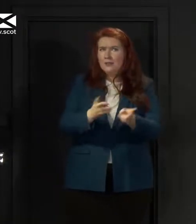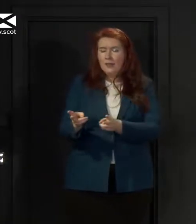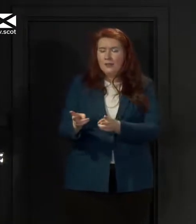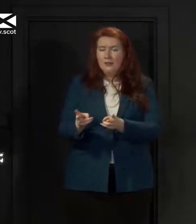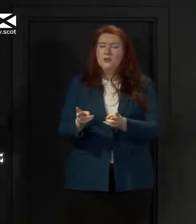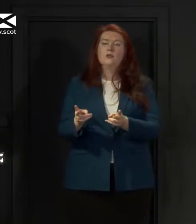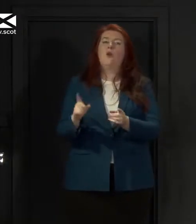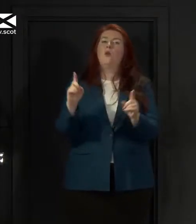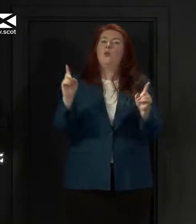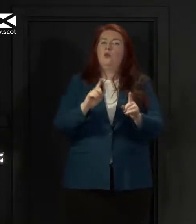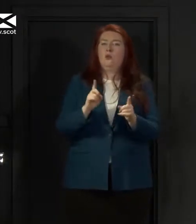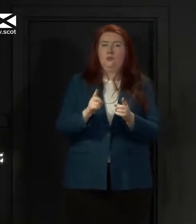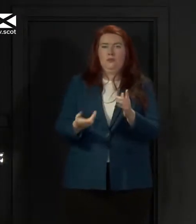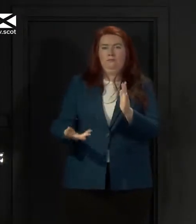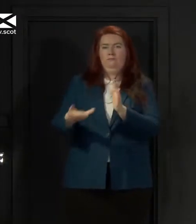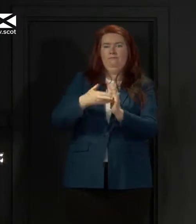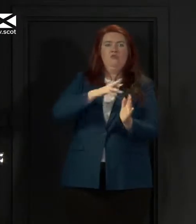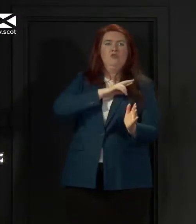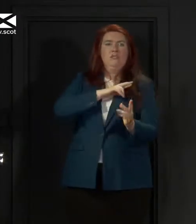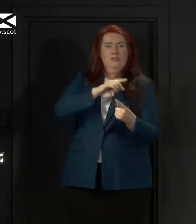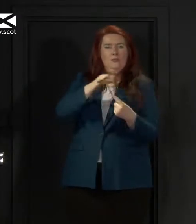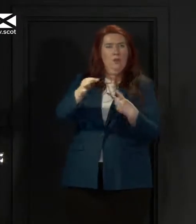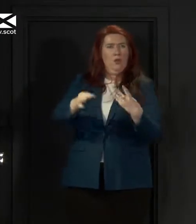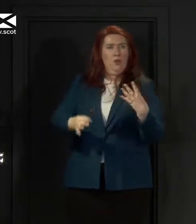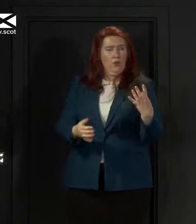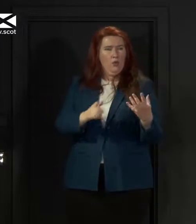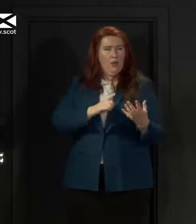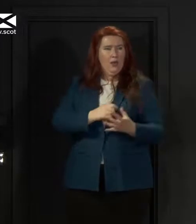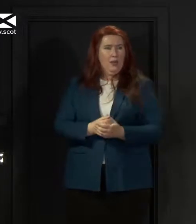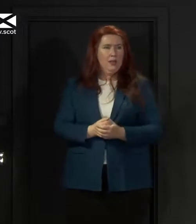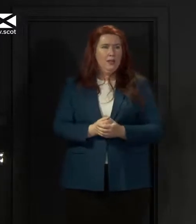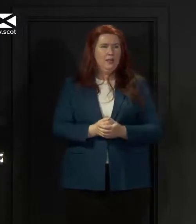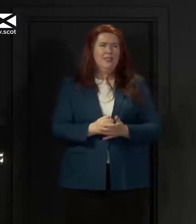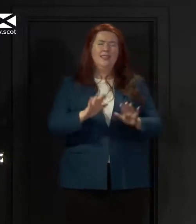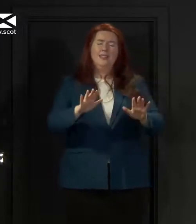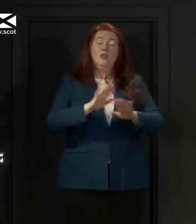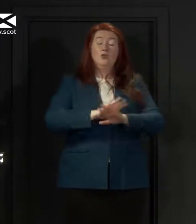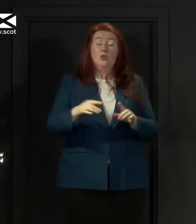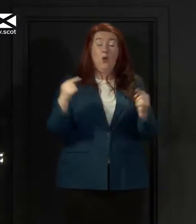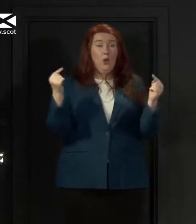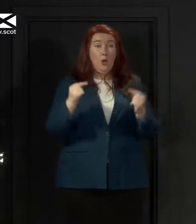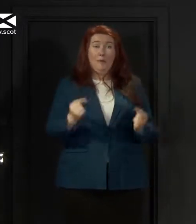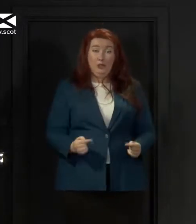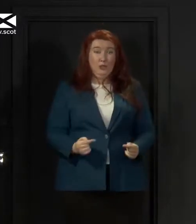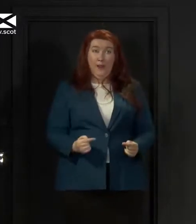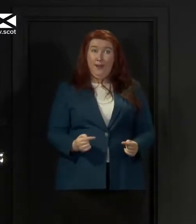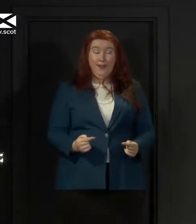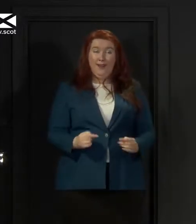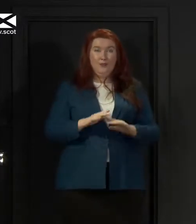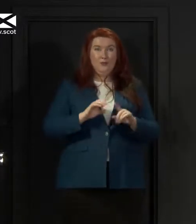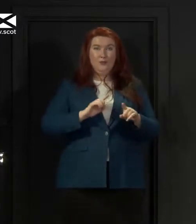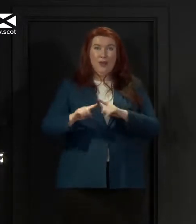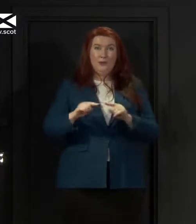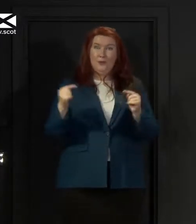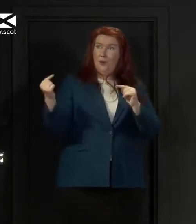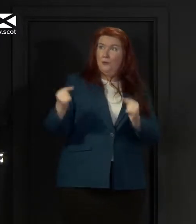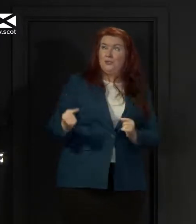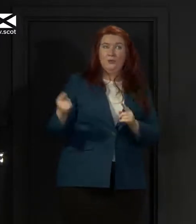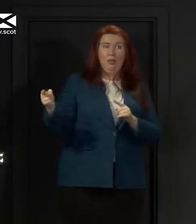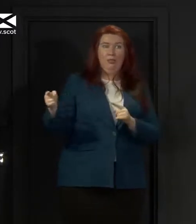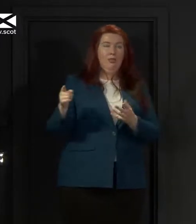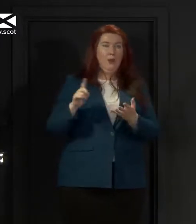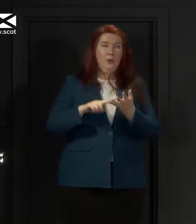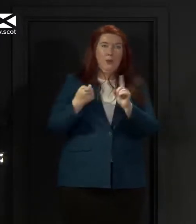the contributory factors to that. This isn't some kind of competition between the nations in the United